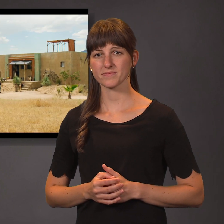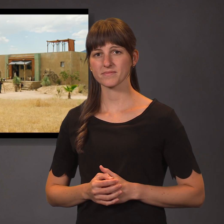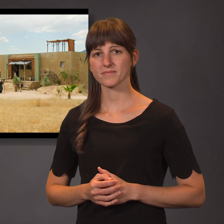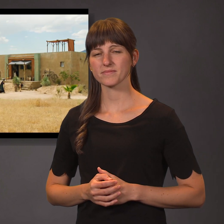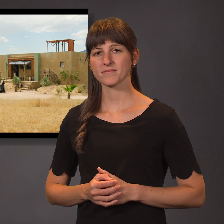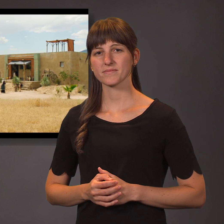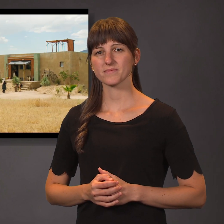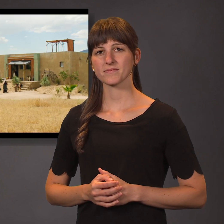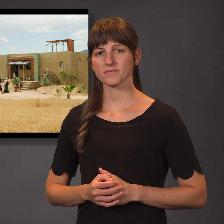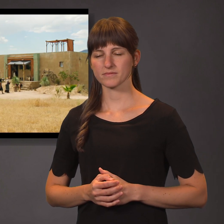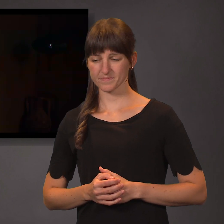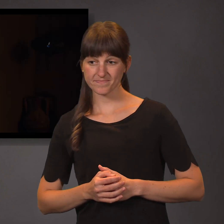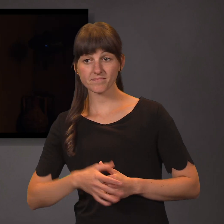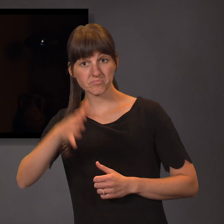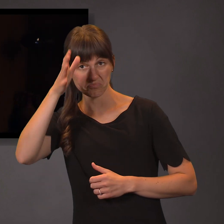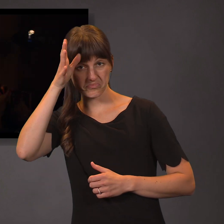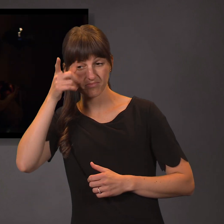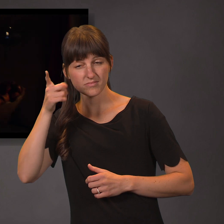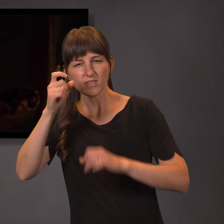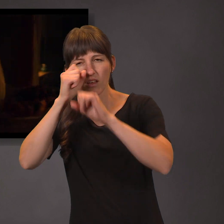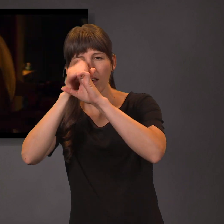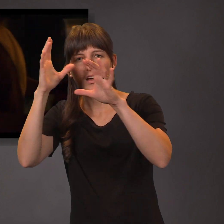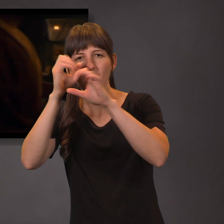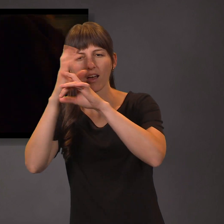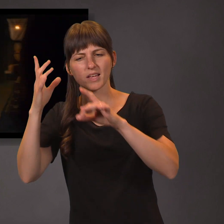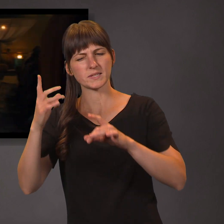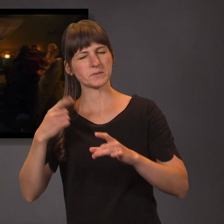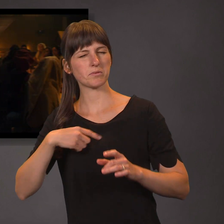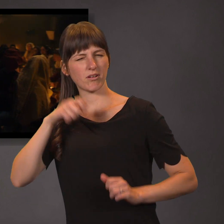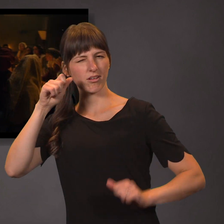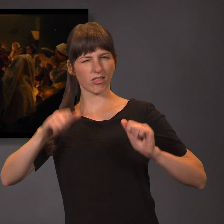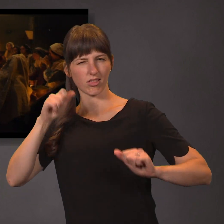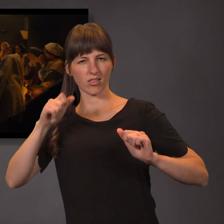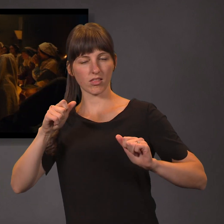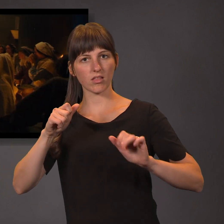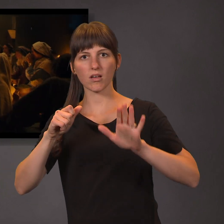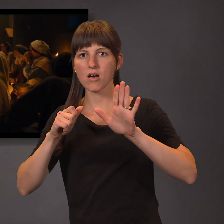If we doubted our father's vision for a time, but in our journey to get the plates,